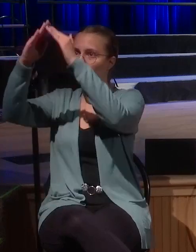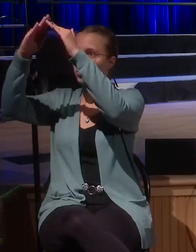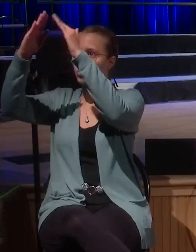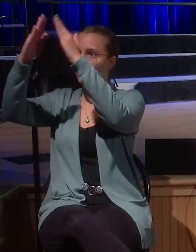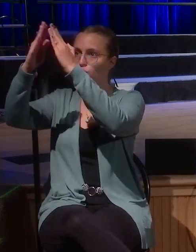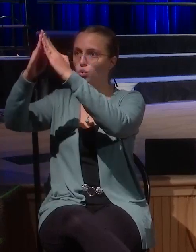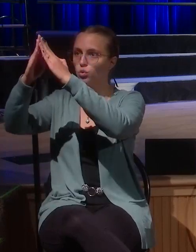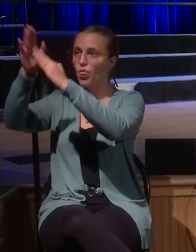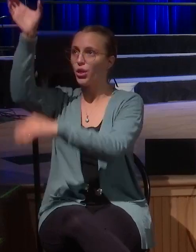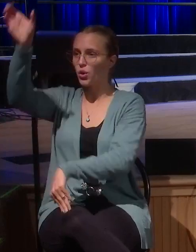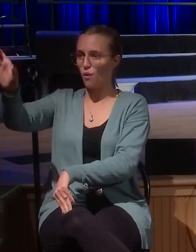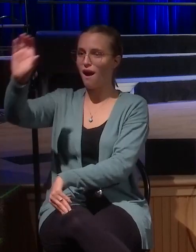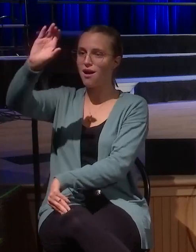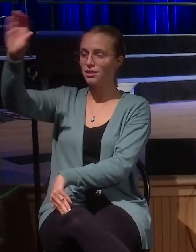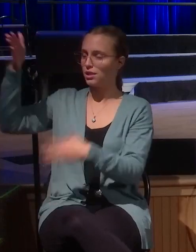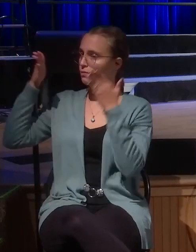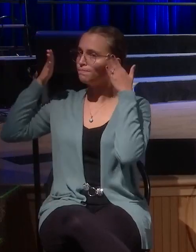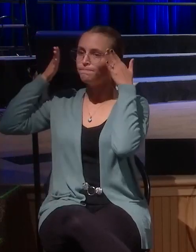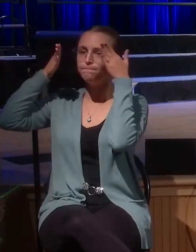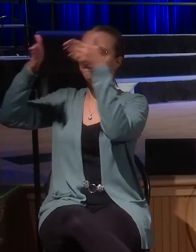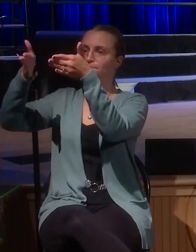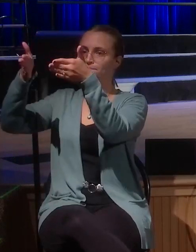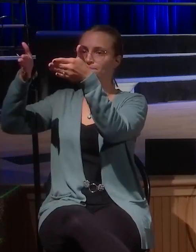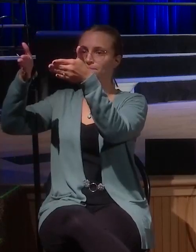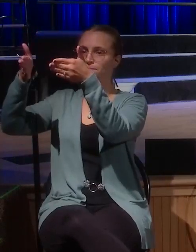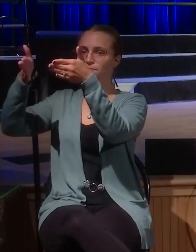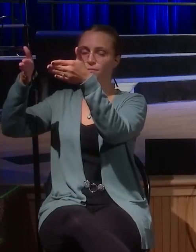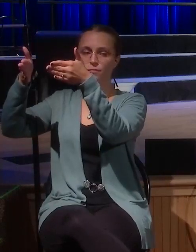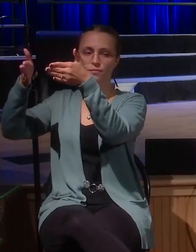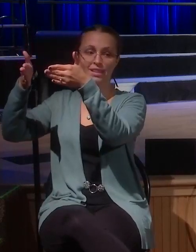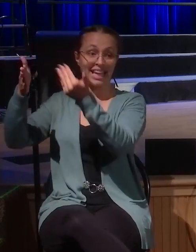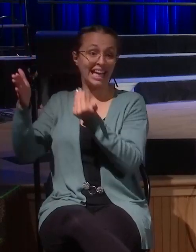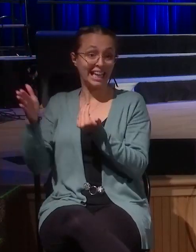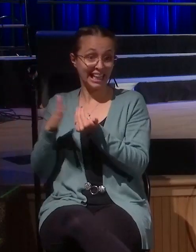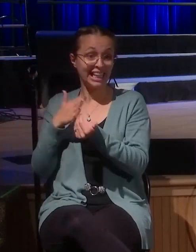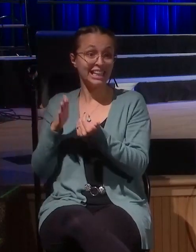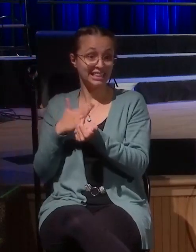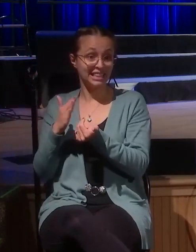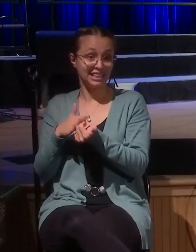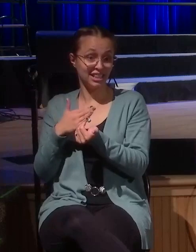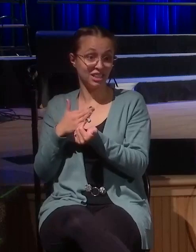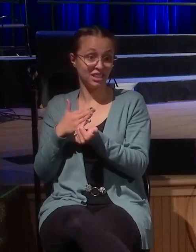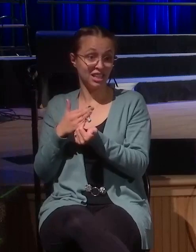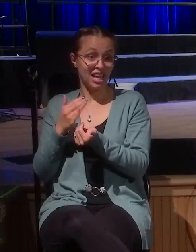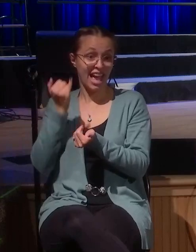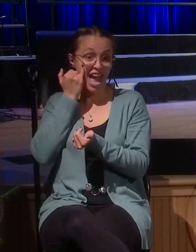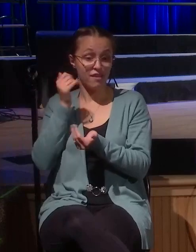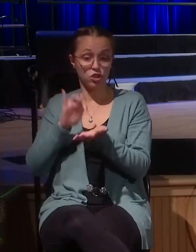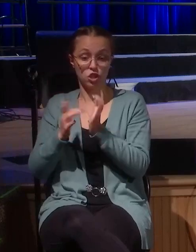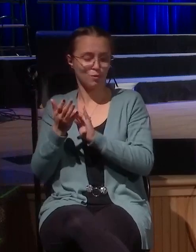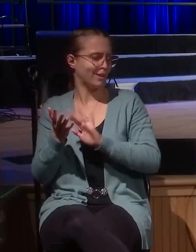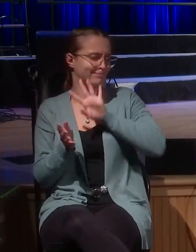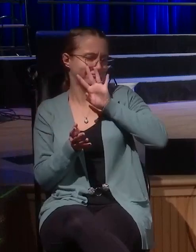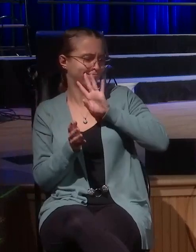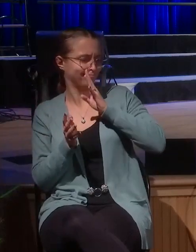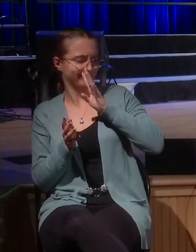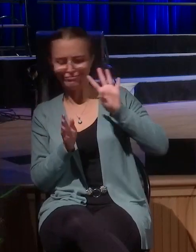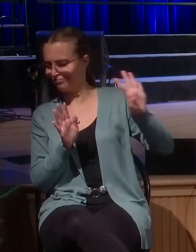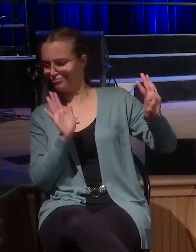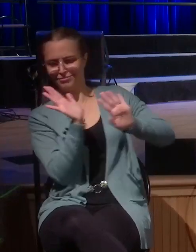Jesus is heading towards Jerusalem and going towards the final goal. How easy would it have been to say, get out of my way, I don't want to see it, just leave it